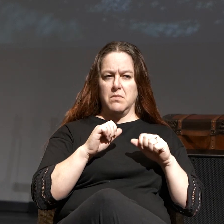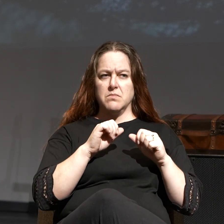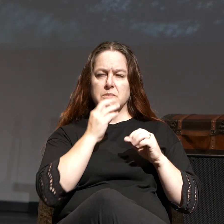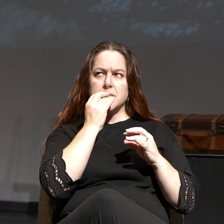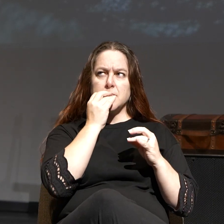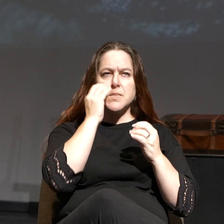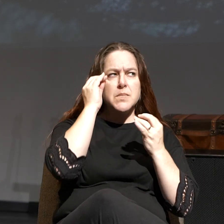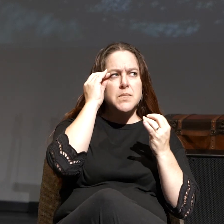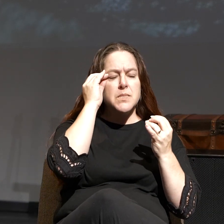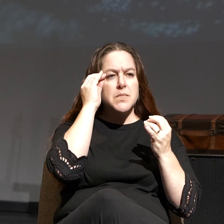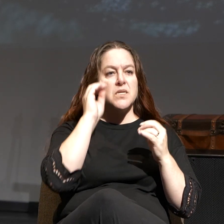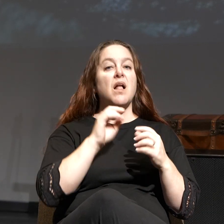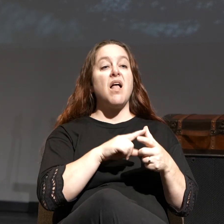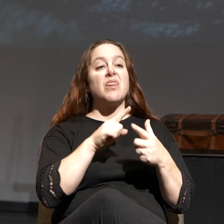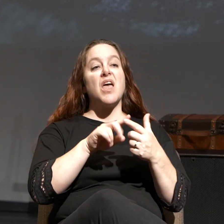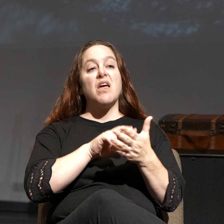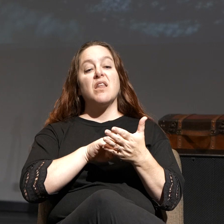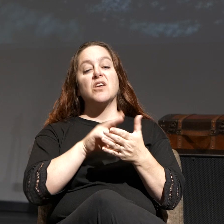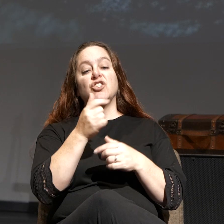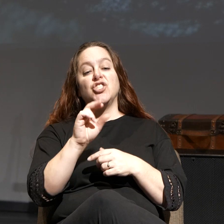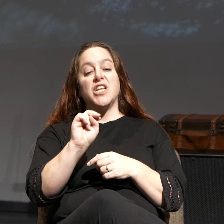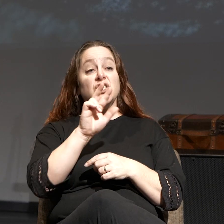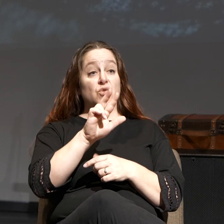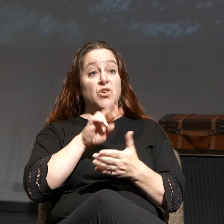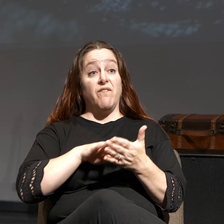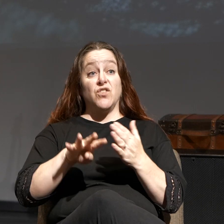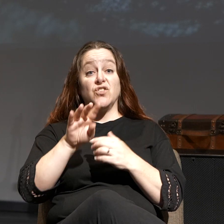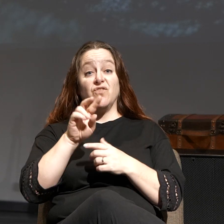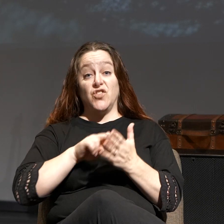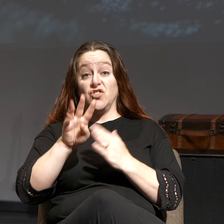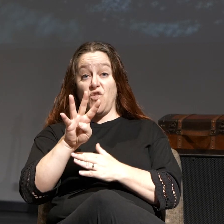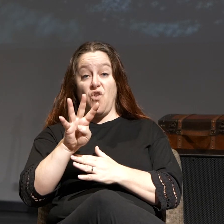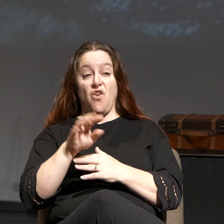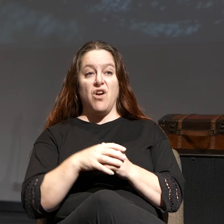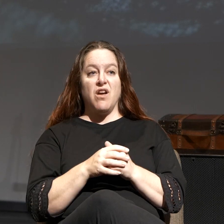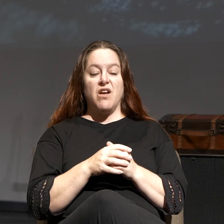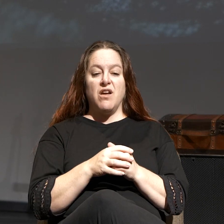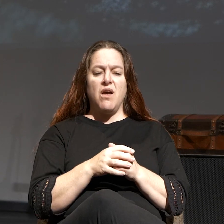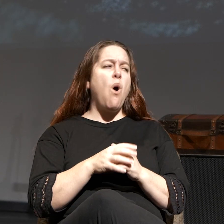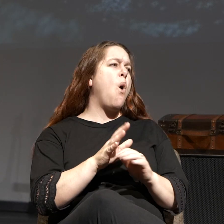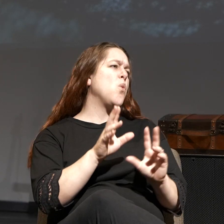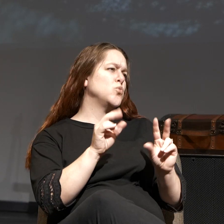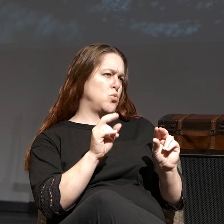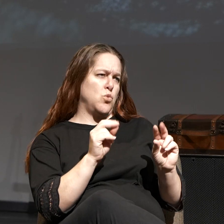verse 4, Genesis 3, you will not surely die.